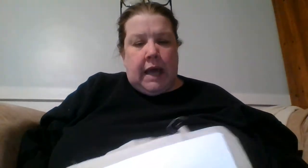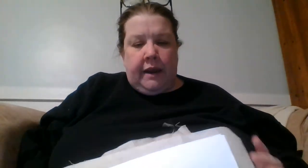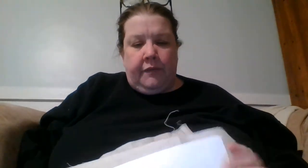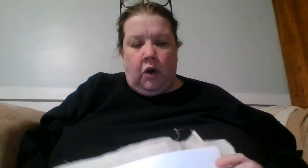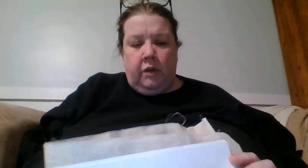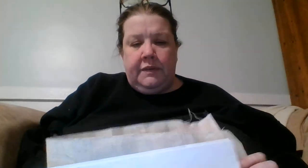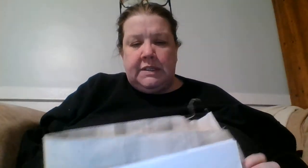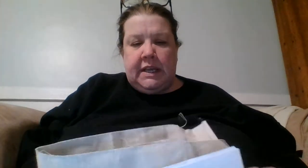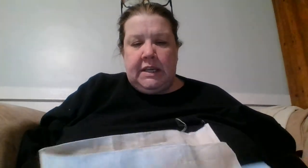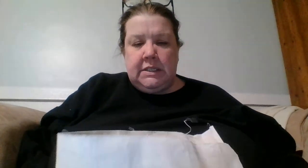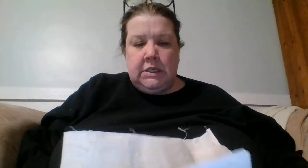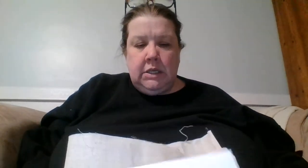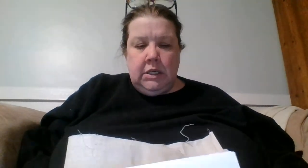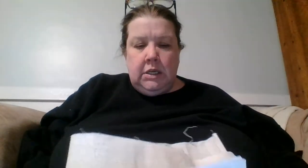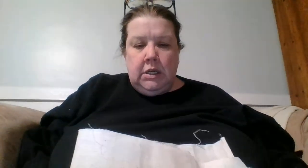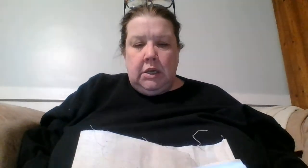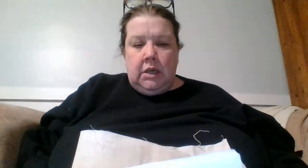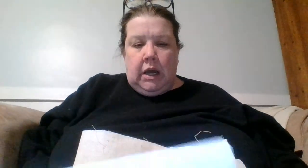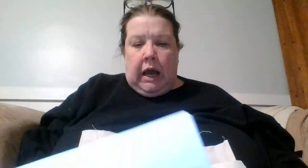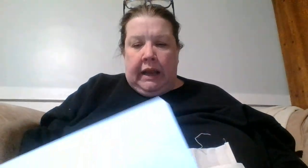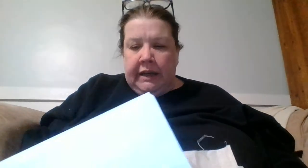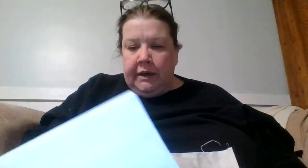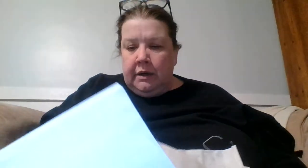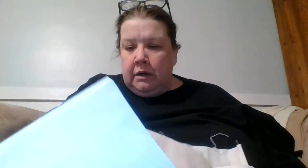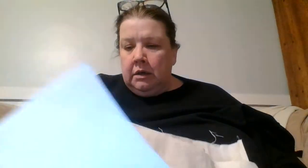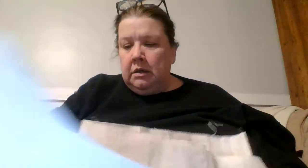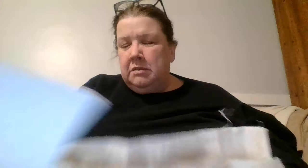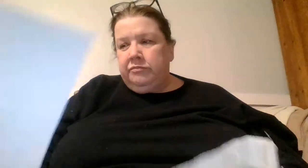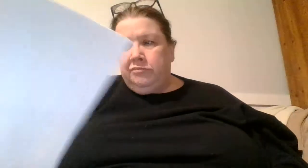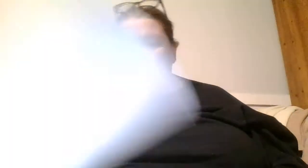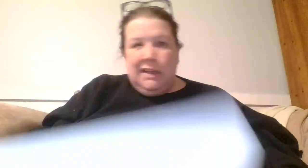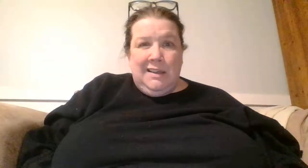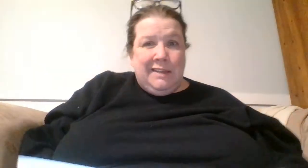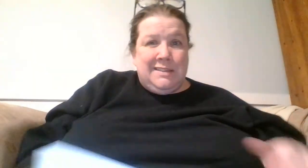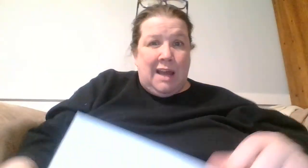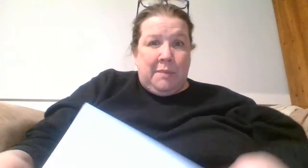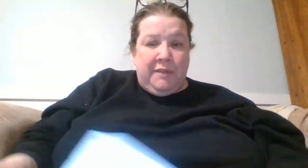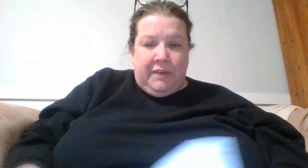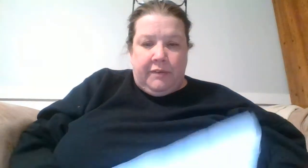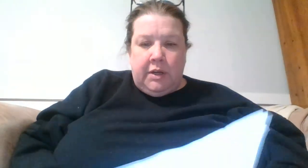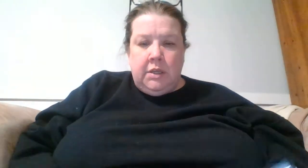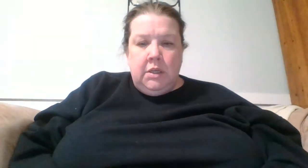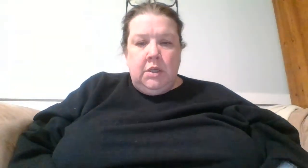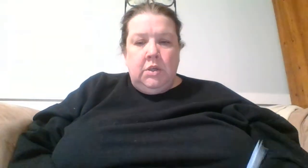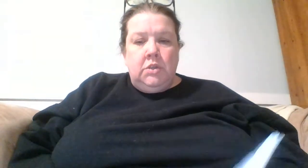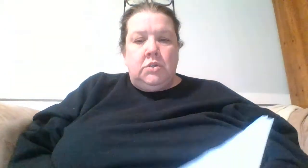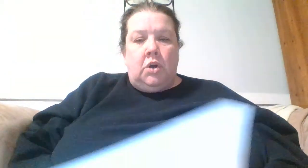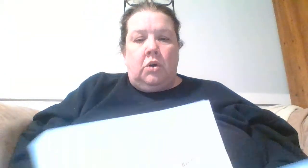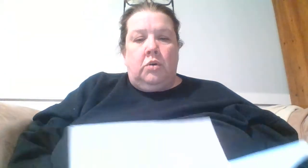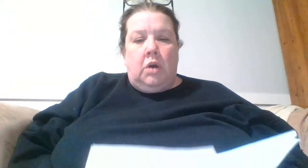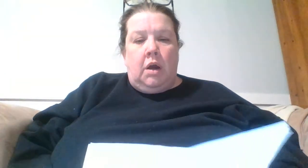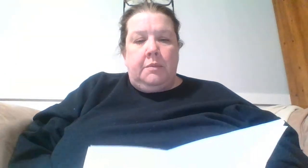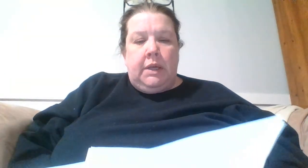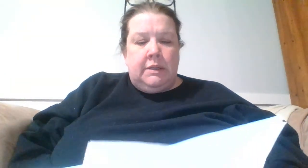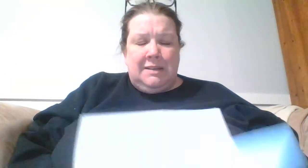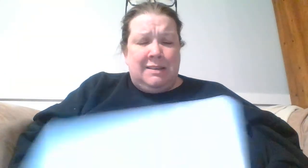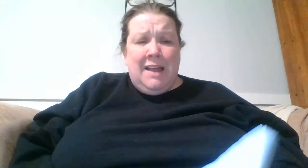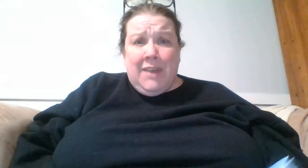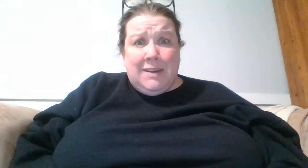out of all of the things on here it's not my favorite so um it's it's not that I